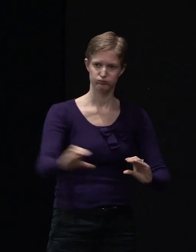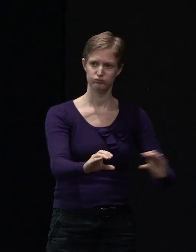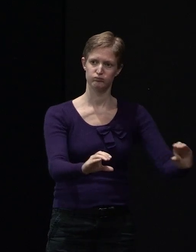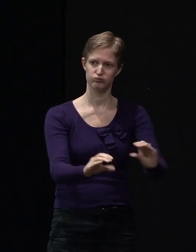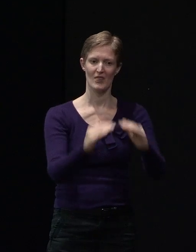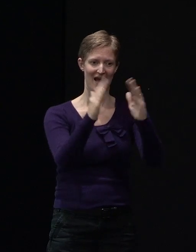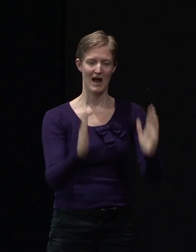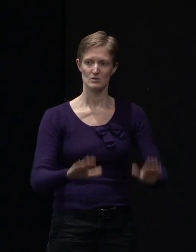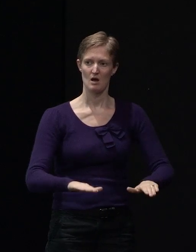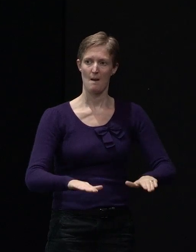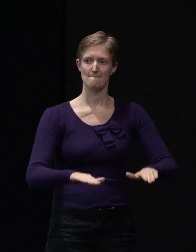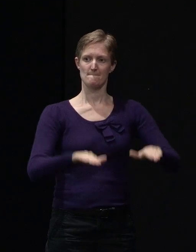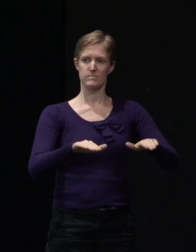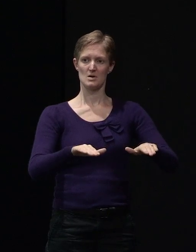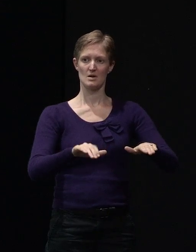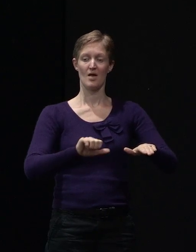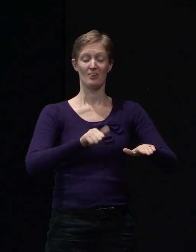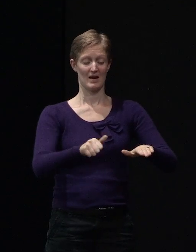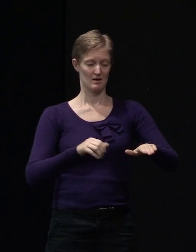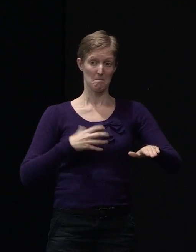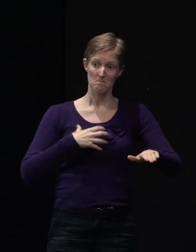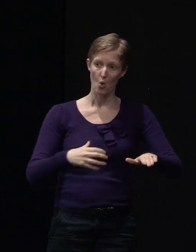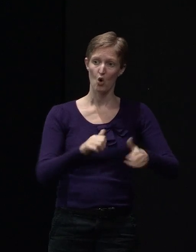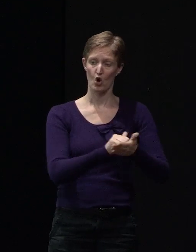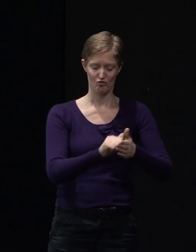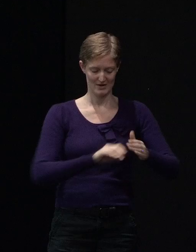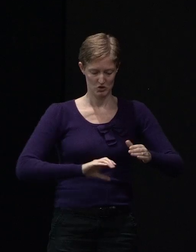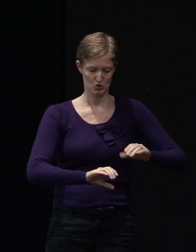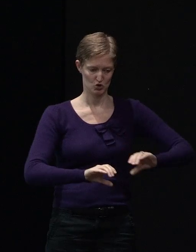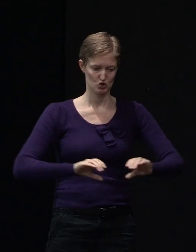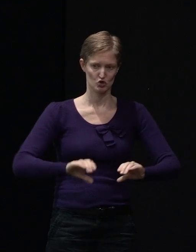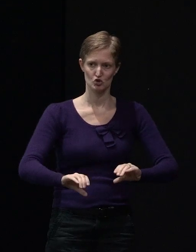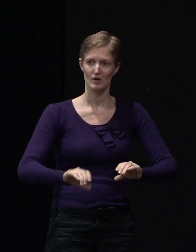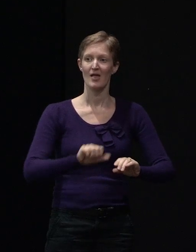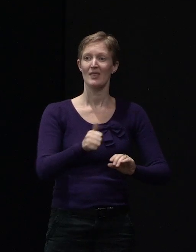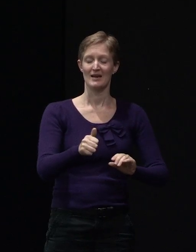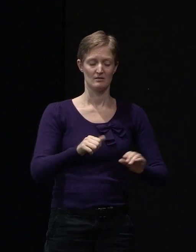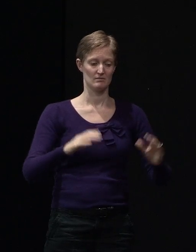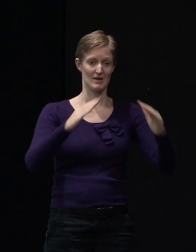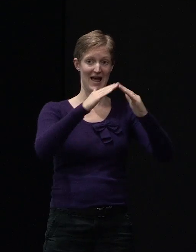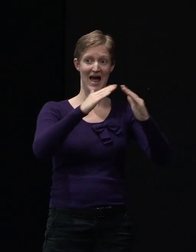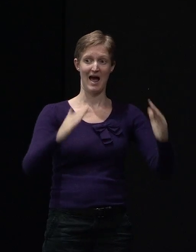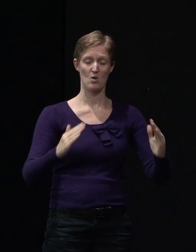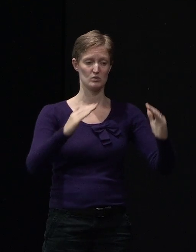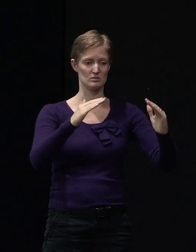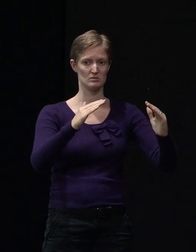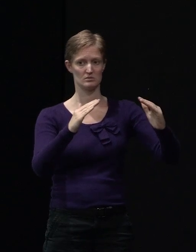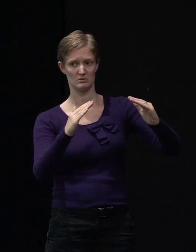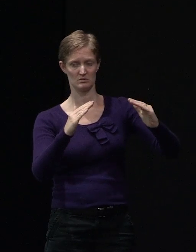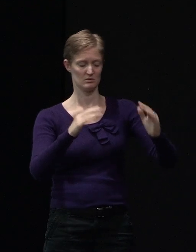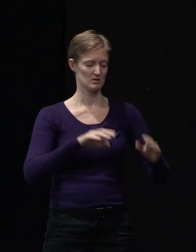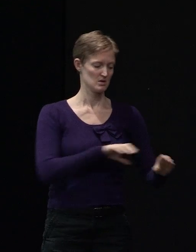and then they've poured more concrete pads at the end of the house, and they've pushed the house horizontal, and they've brought your crack back to